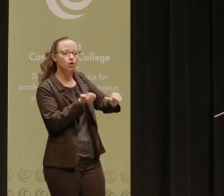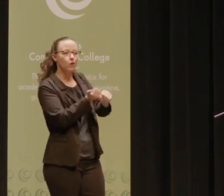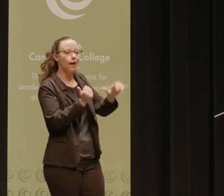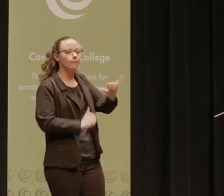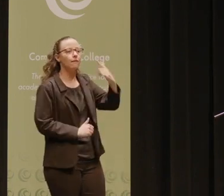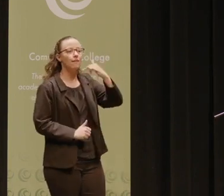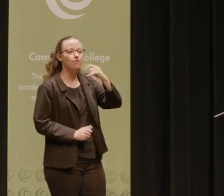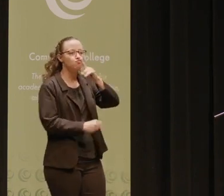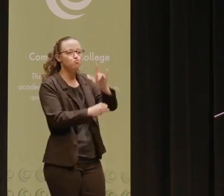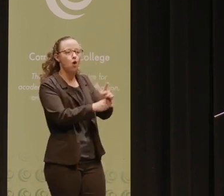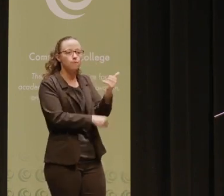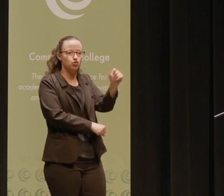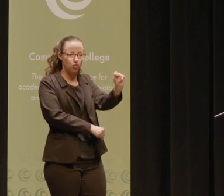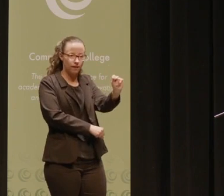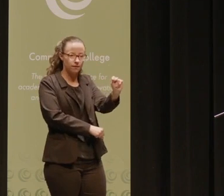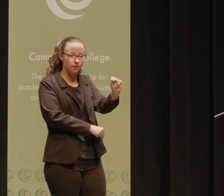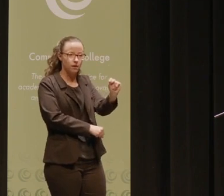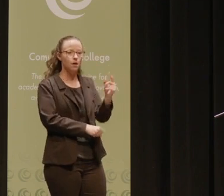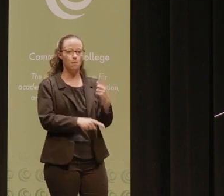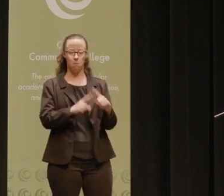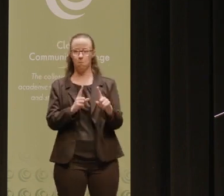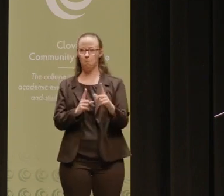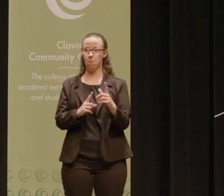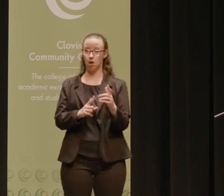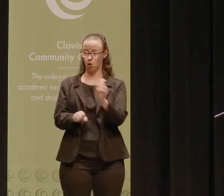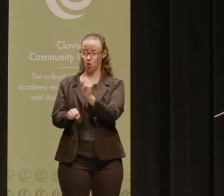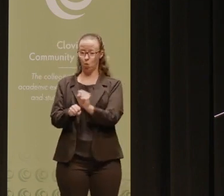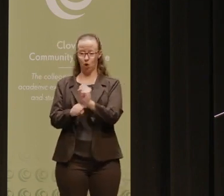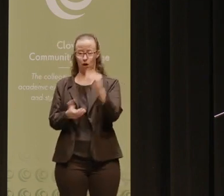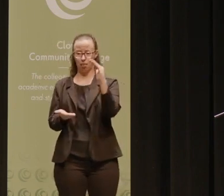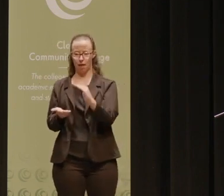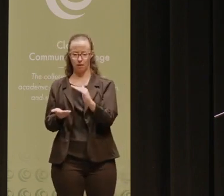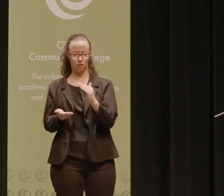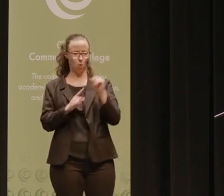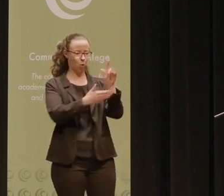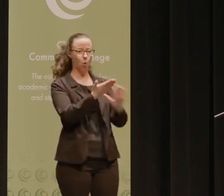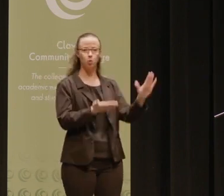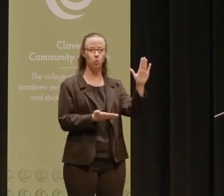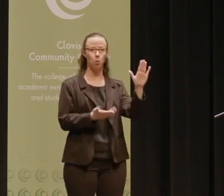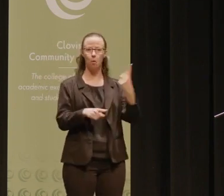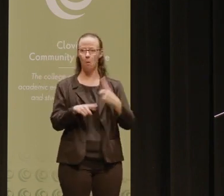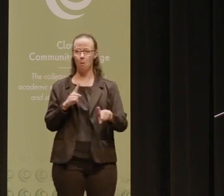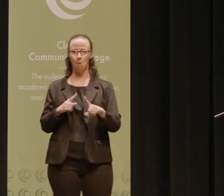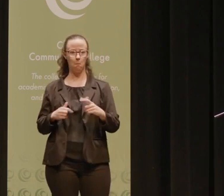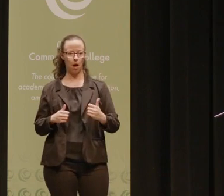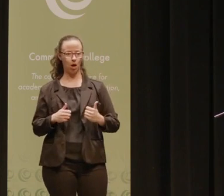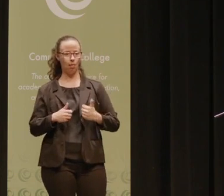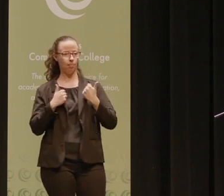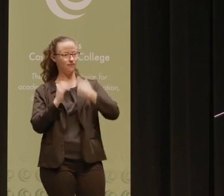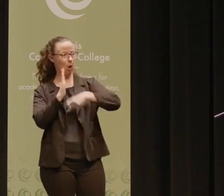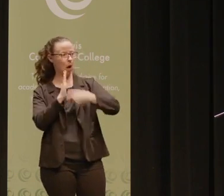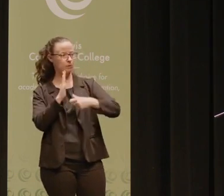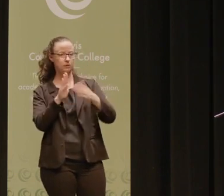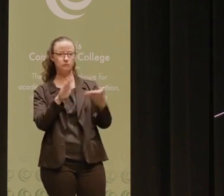that the prospect of working less to attend school while the cost of living continues to rise, is